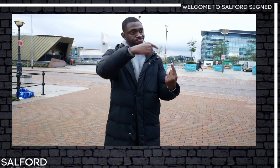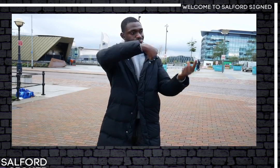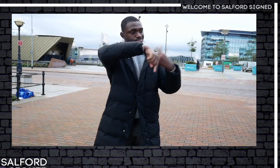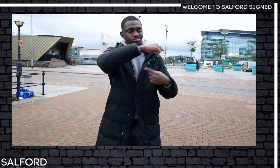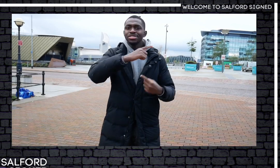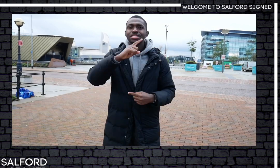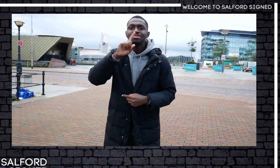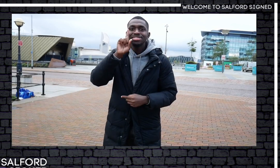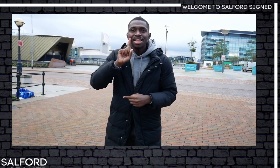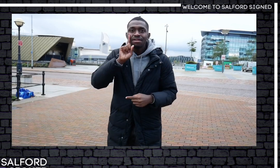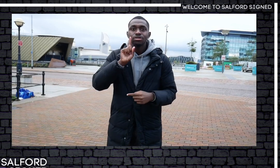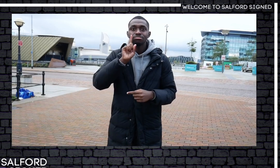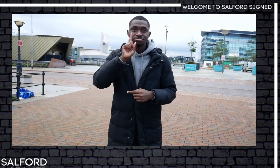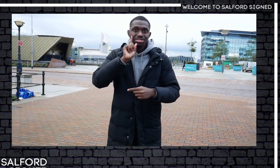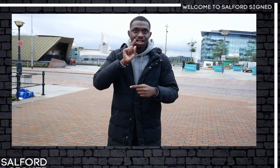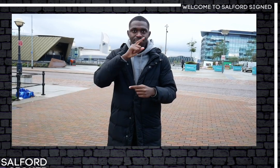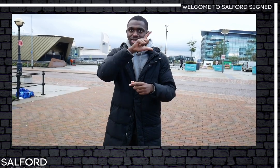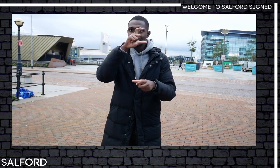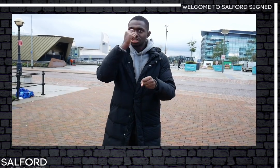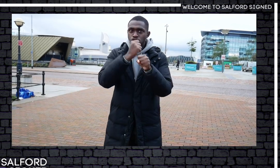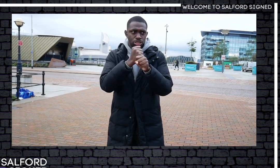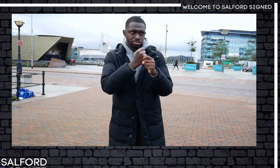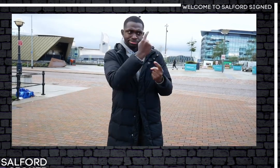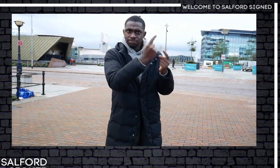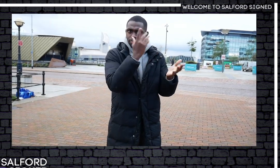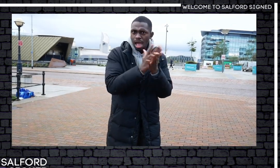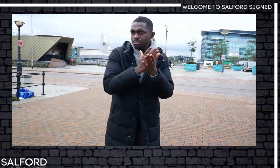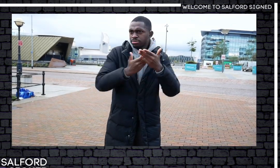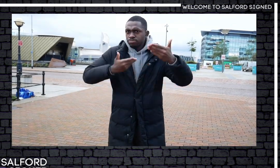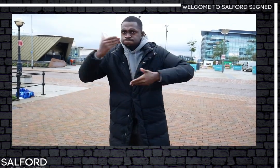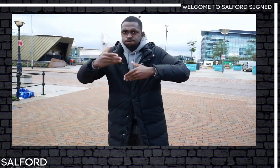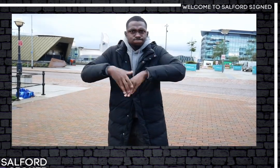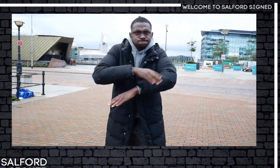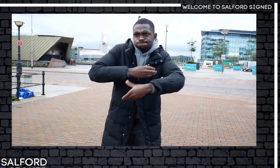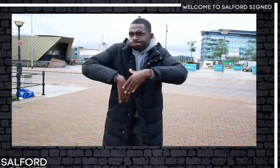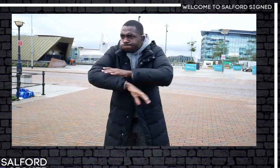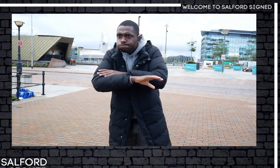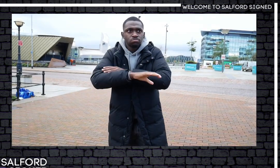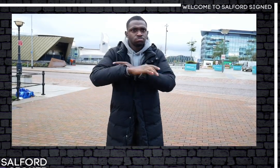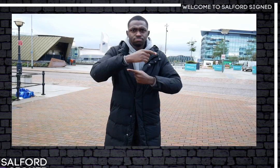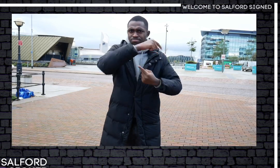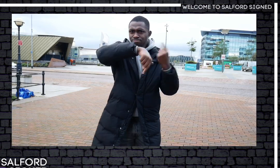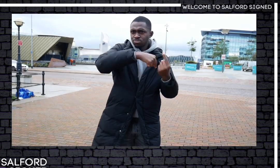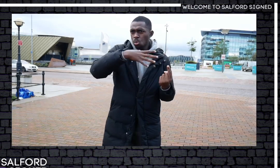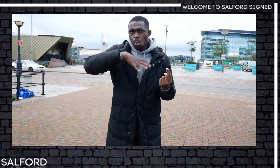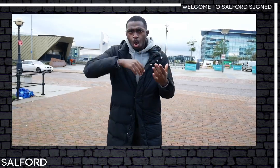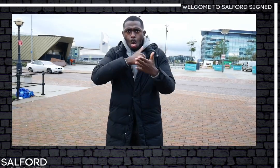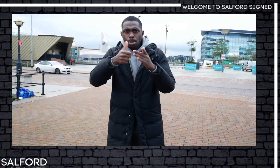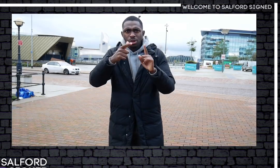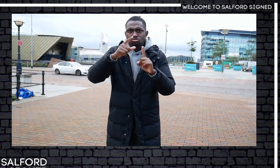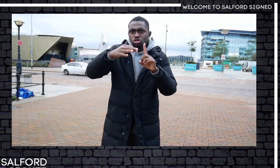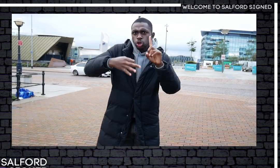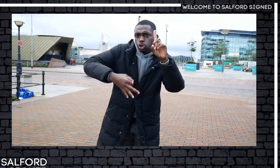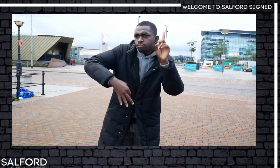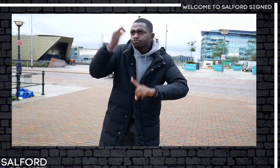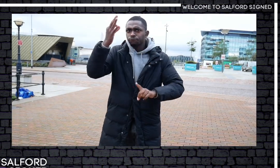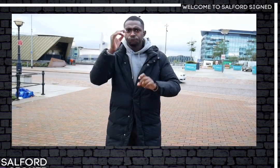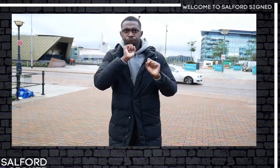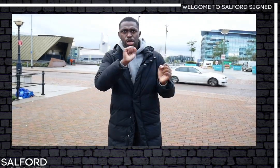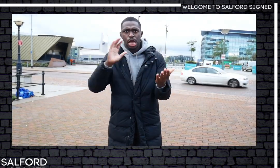Salford CCG are a forward-thinking organisation that are always trying to improve their offer and think